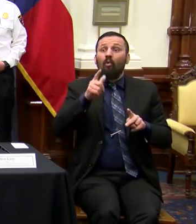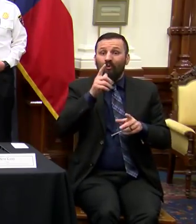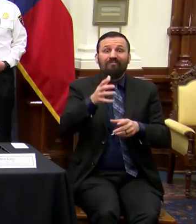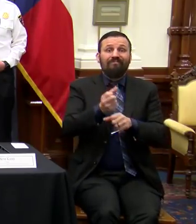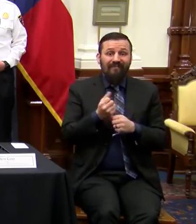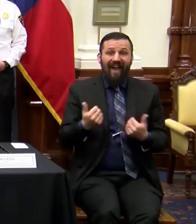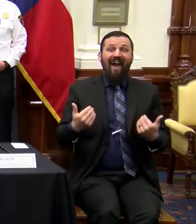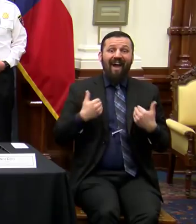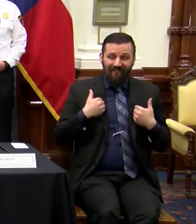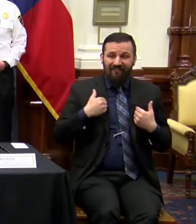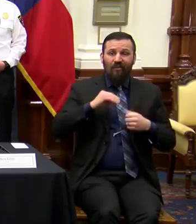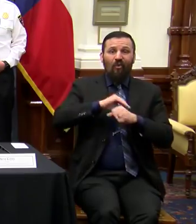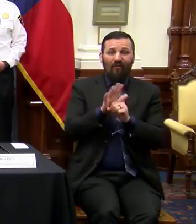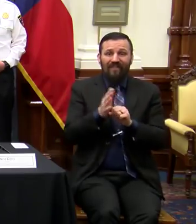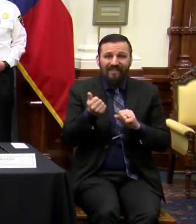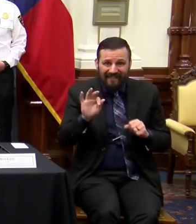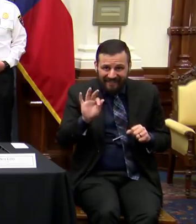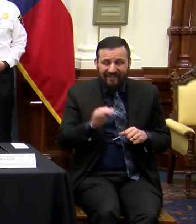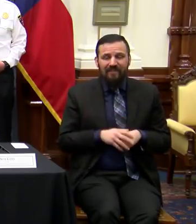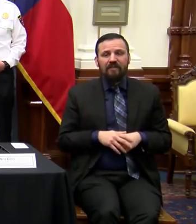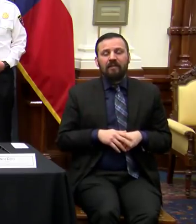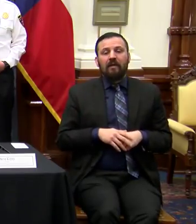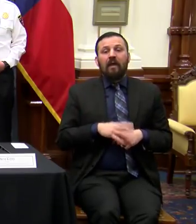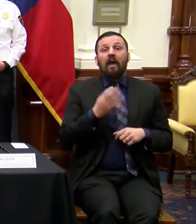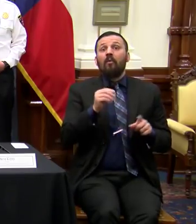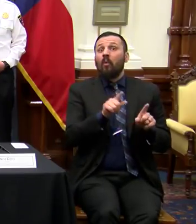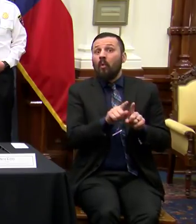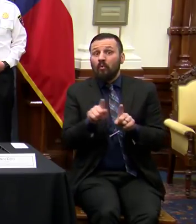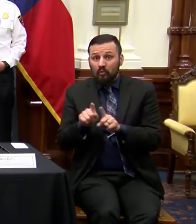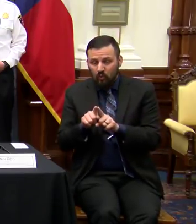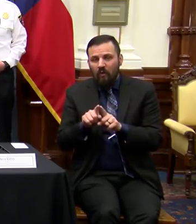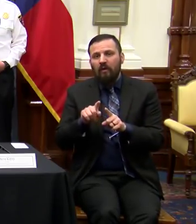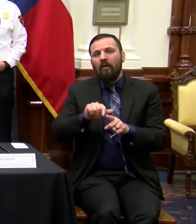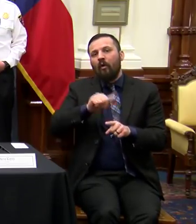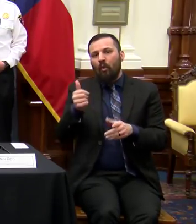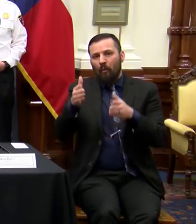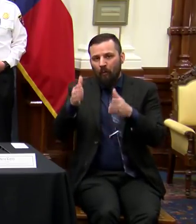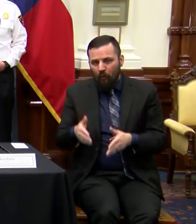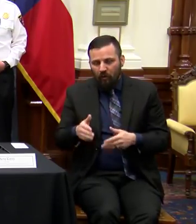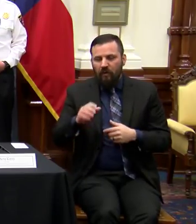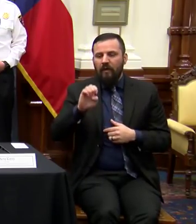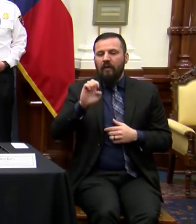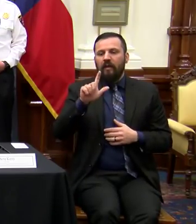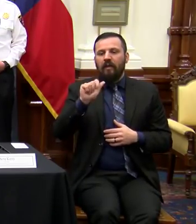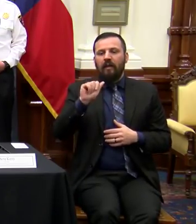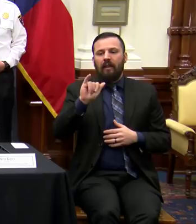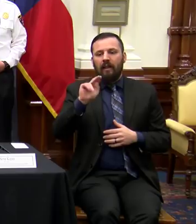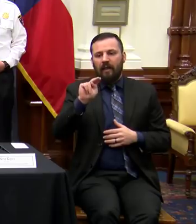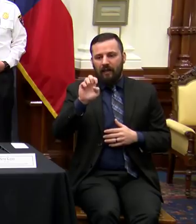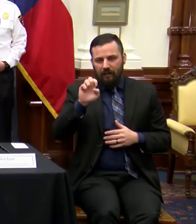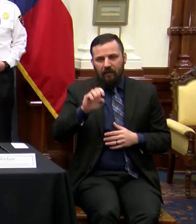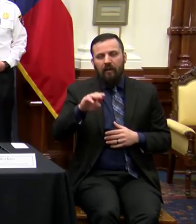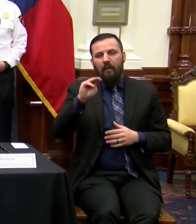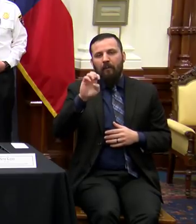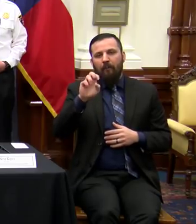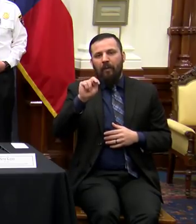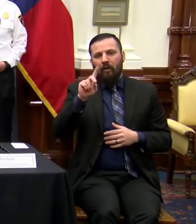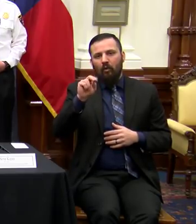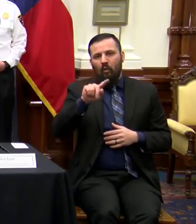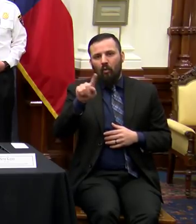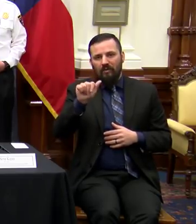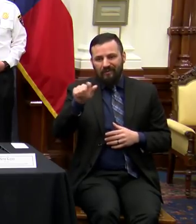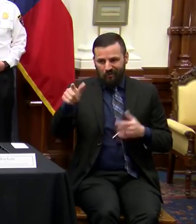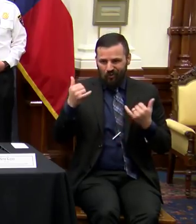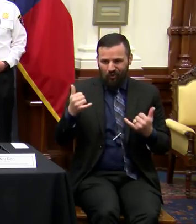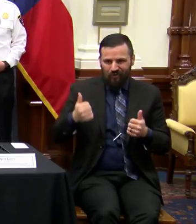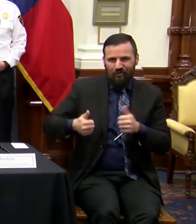-19. In addition to them, I'm also naming Elaine Mendoza, the current chair of the Texas A